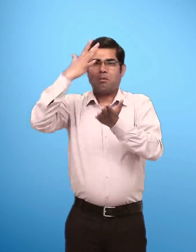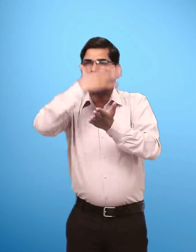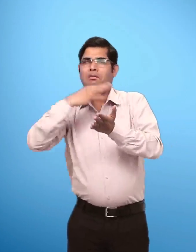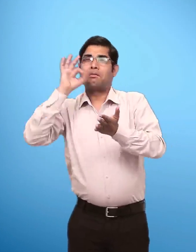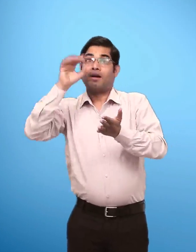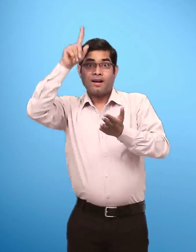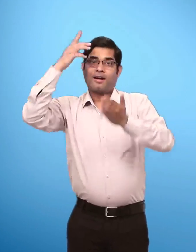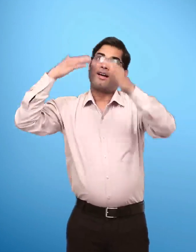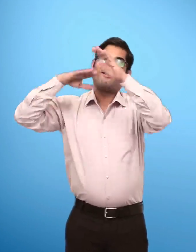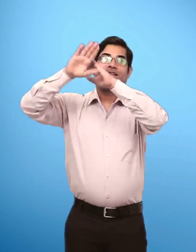After death